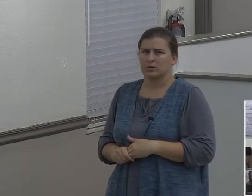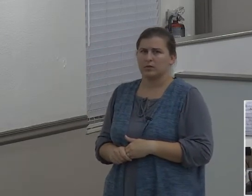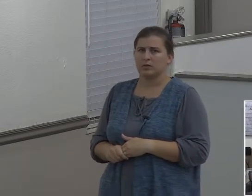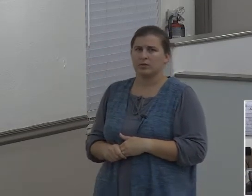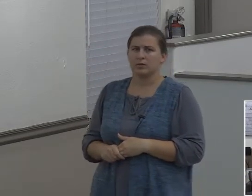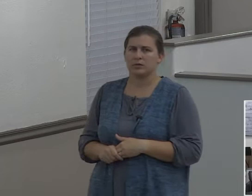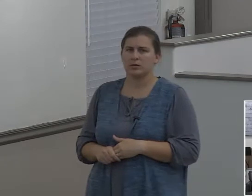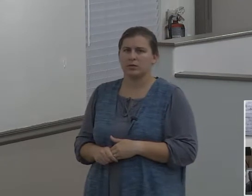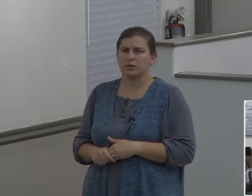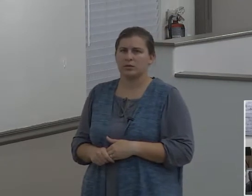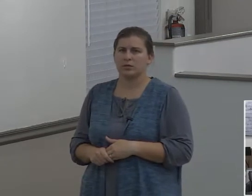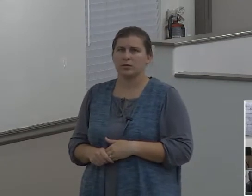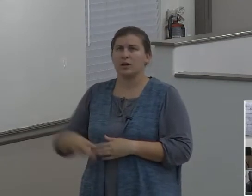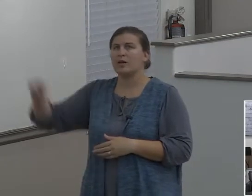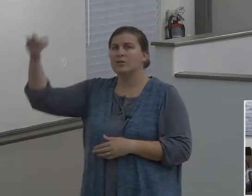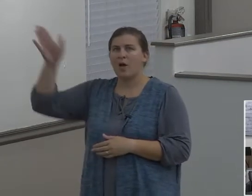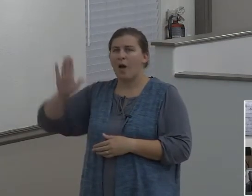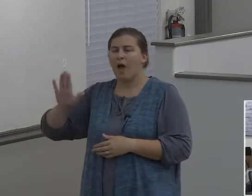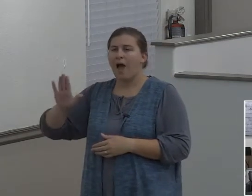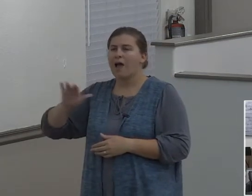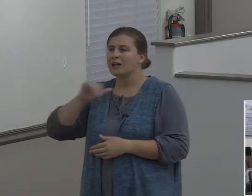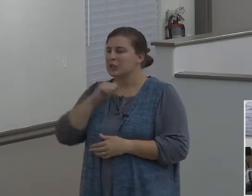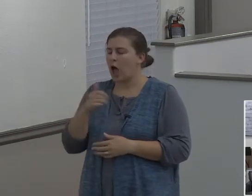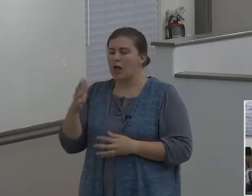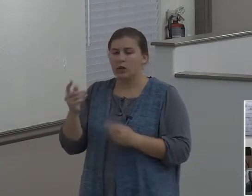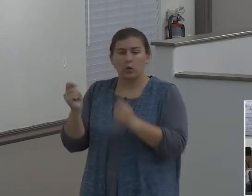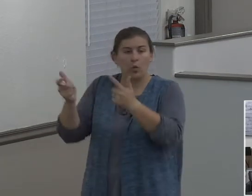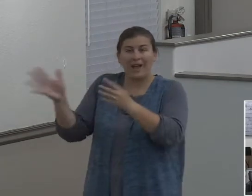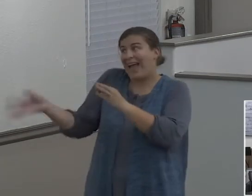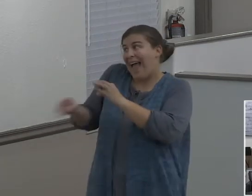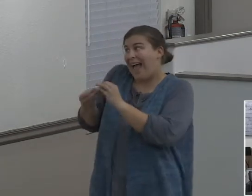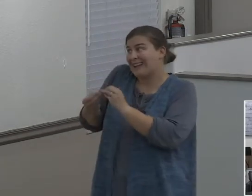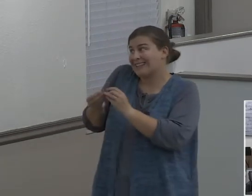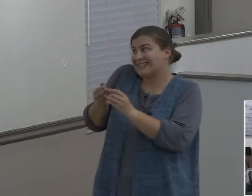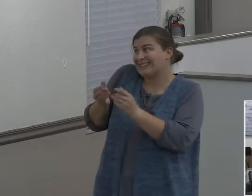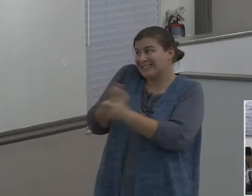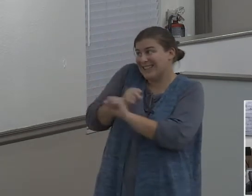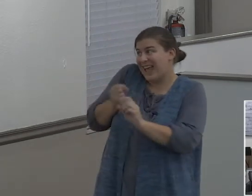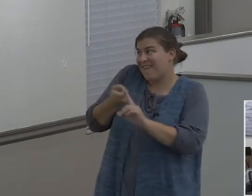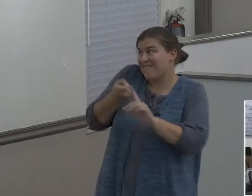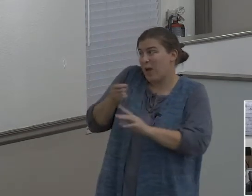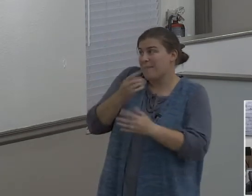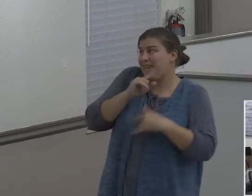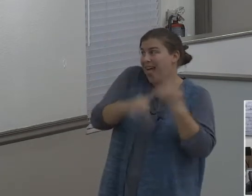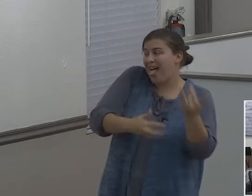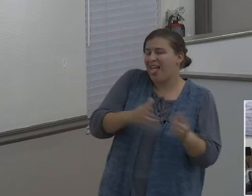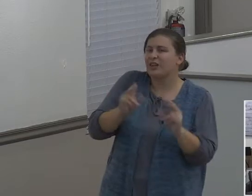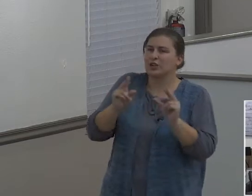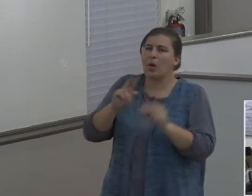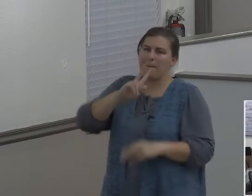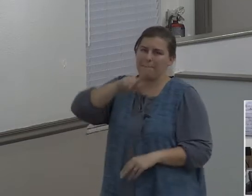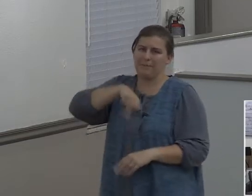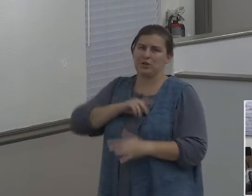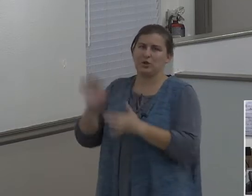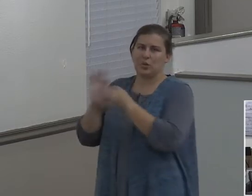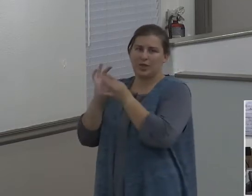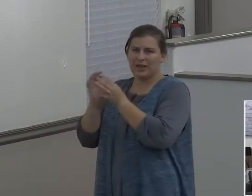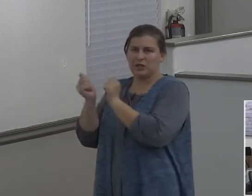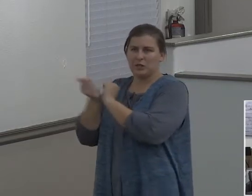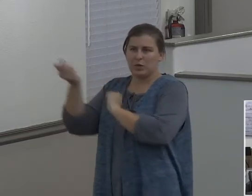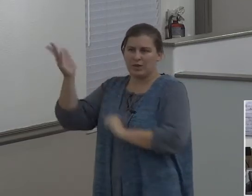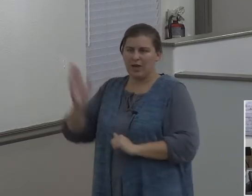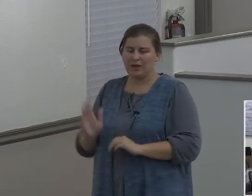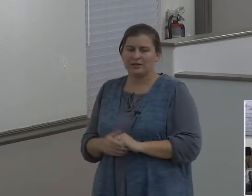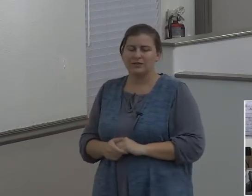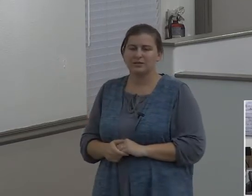isn't just a quick add-on to keep him out of hell. No, he's got a personal relationship with the Lord. It didn't matter